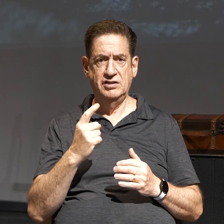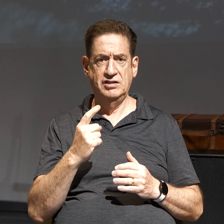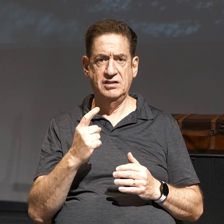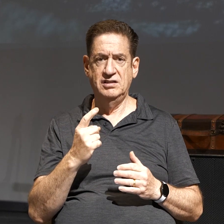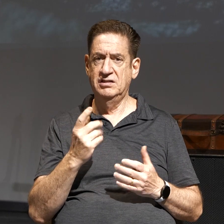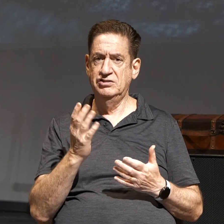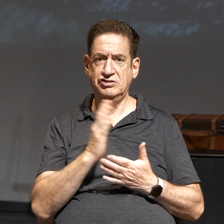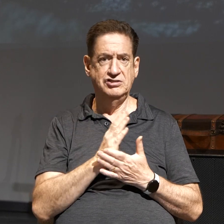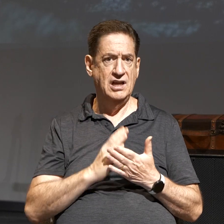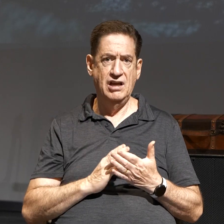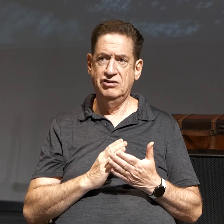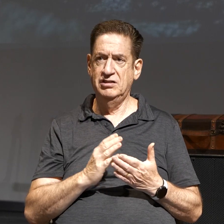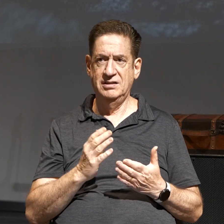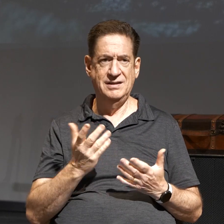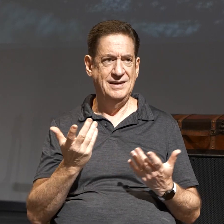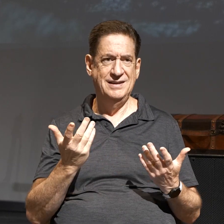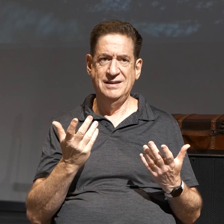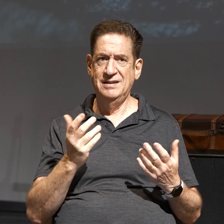all eternity, insecurity.